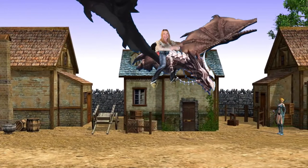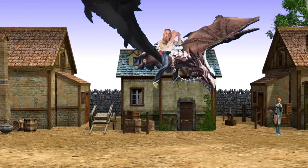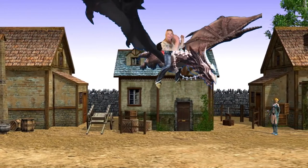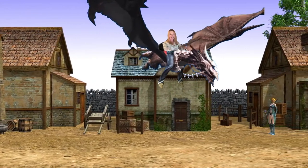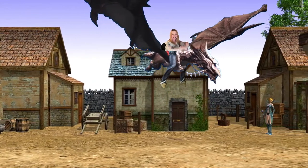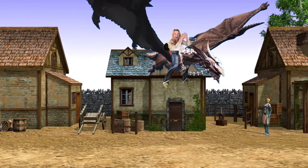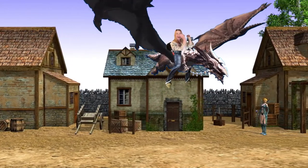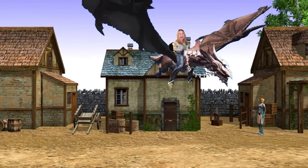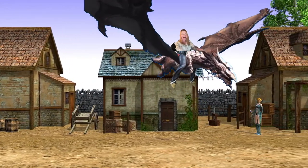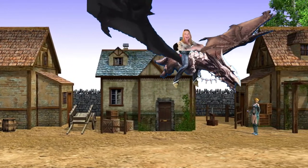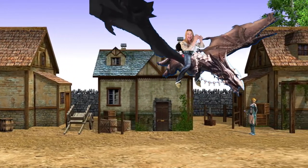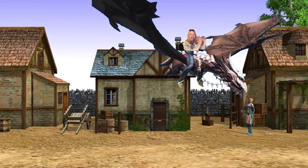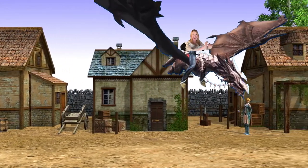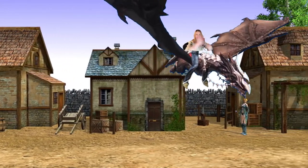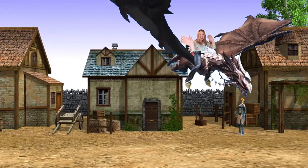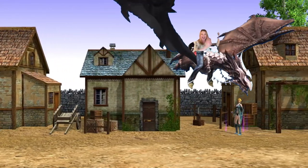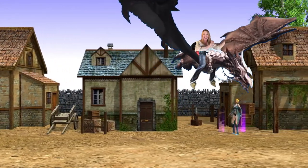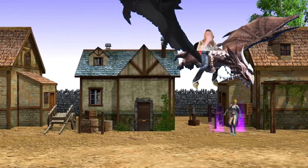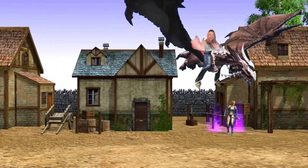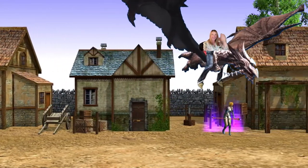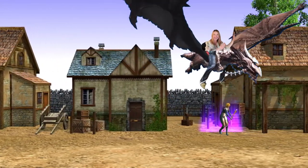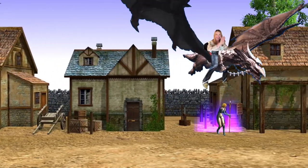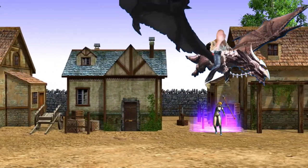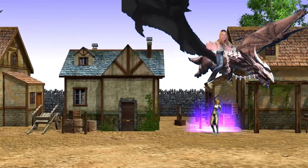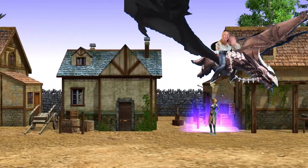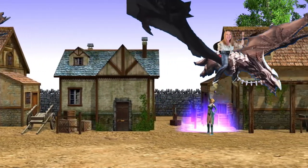Yeah, yeah! Hello, hello, hello!